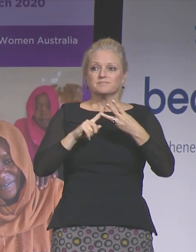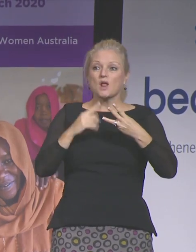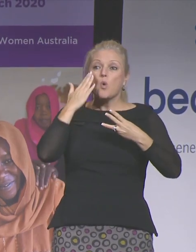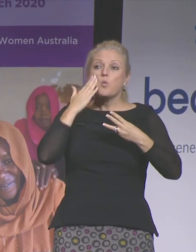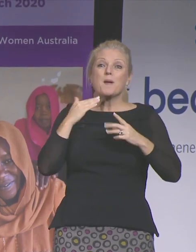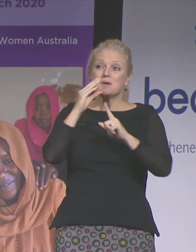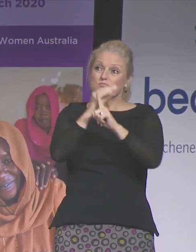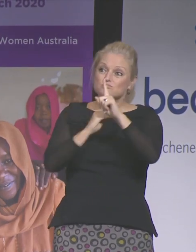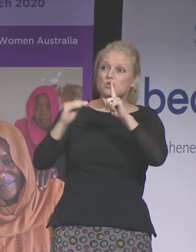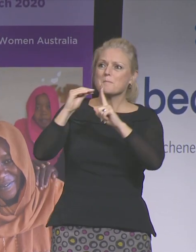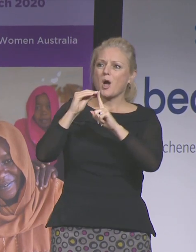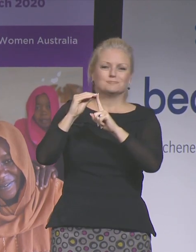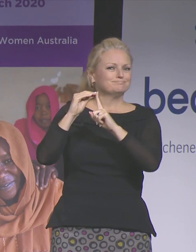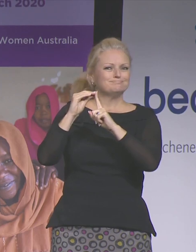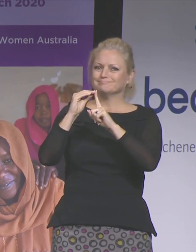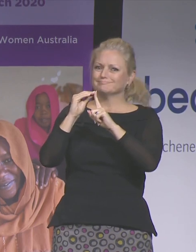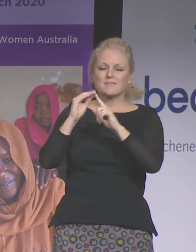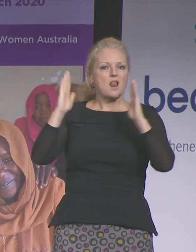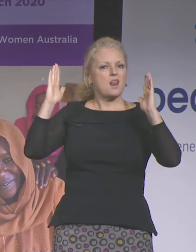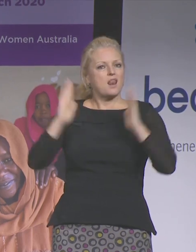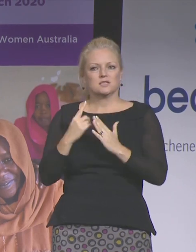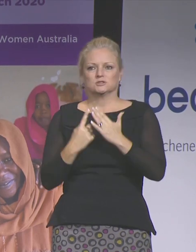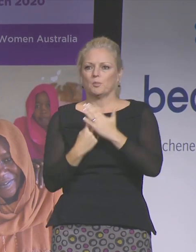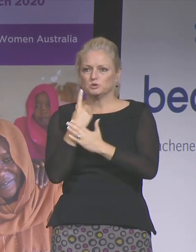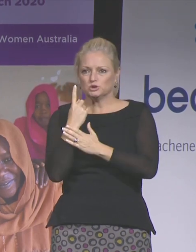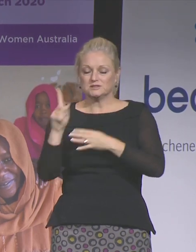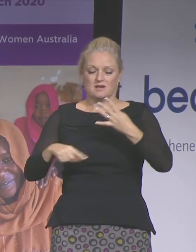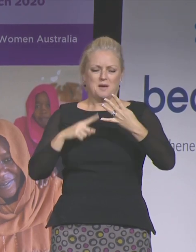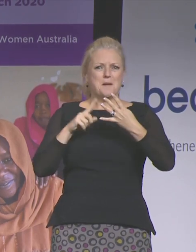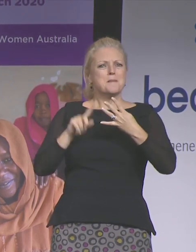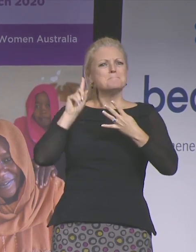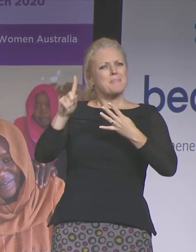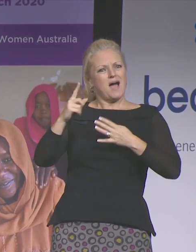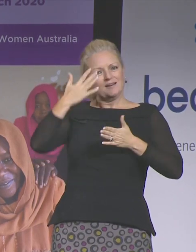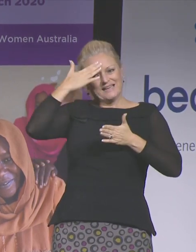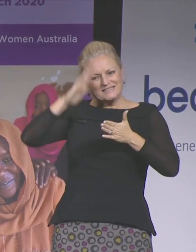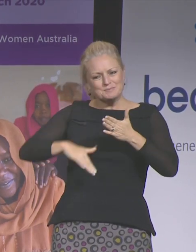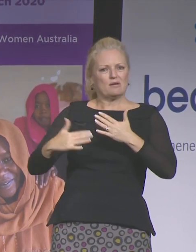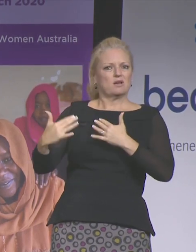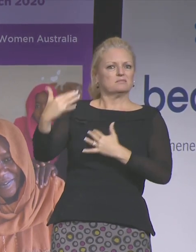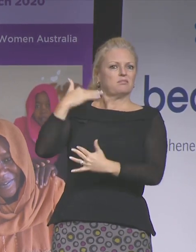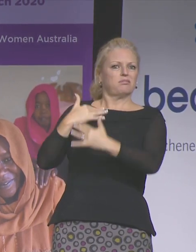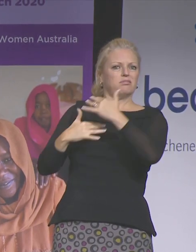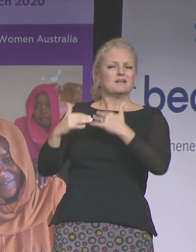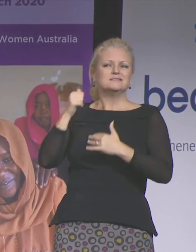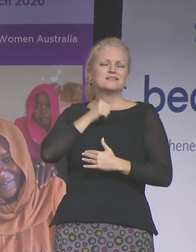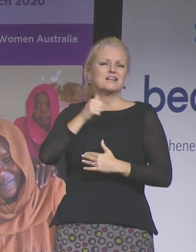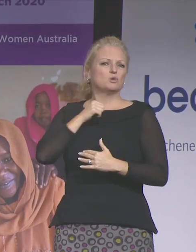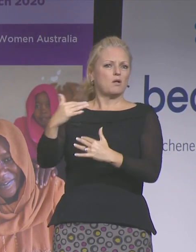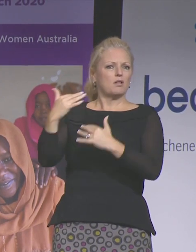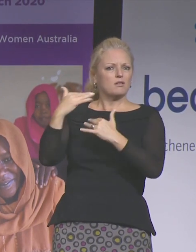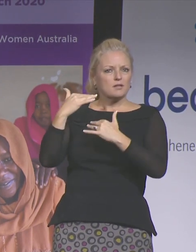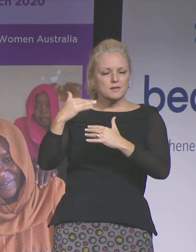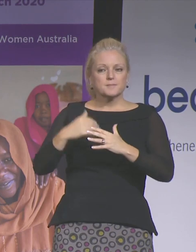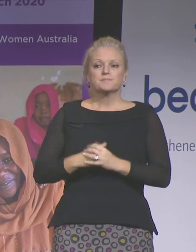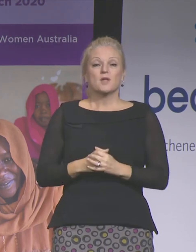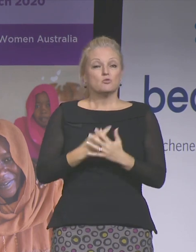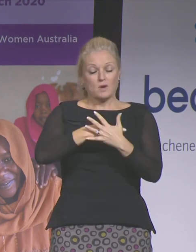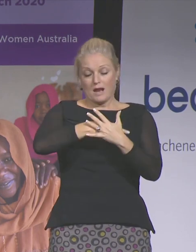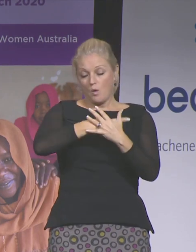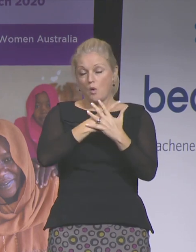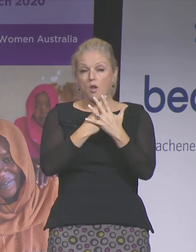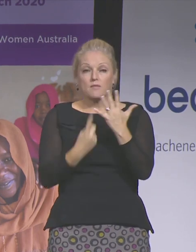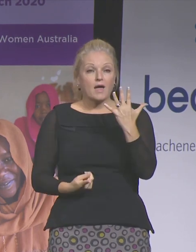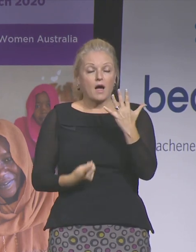harassed more. The fact that these inequalities and violations persist today is bewildering.